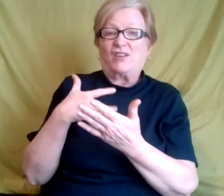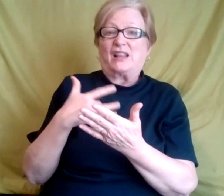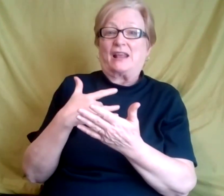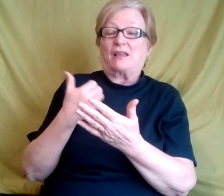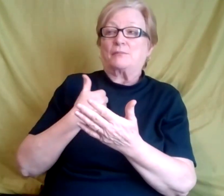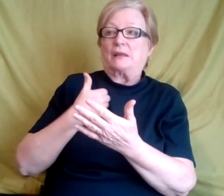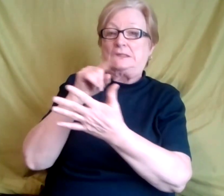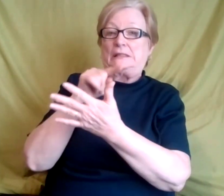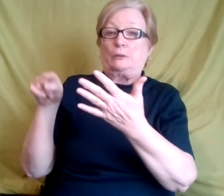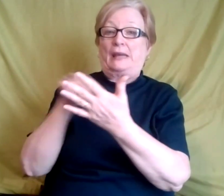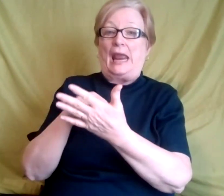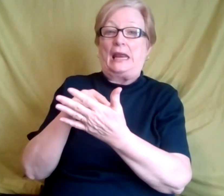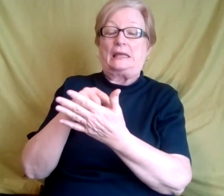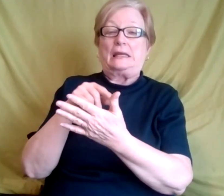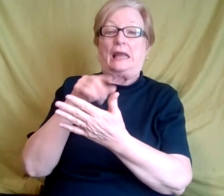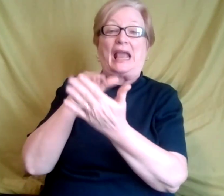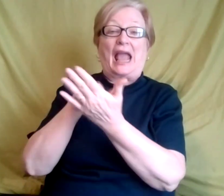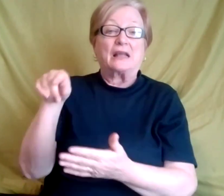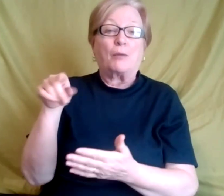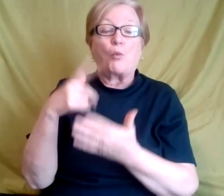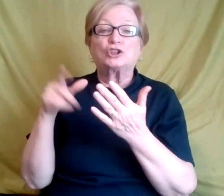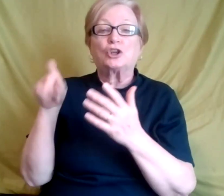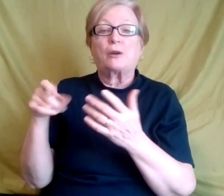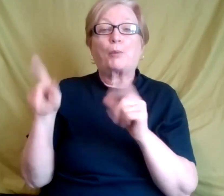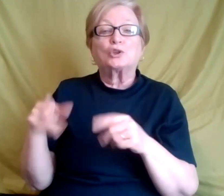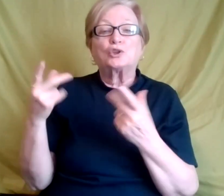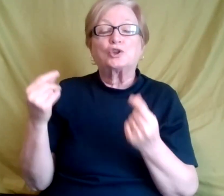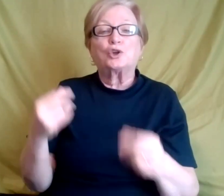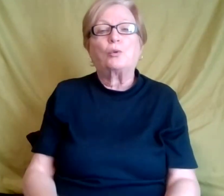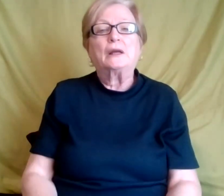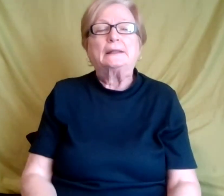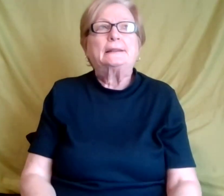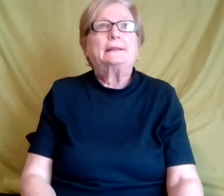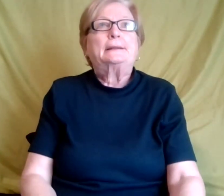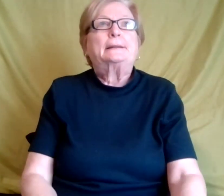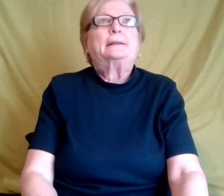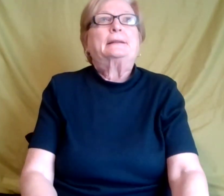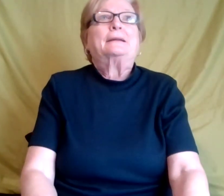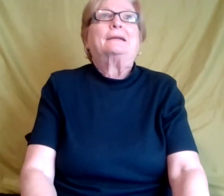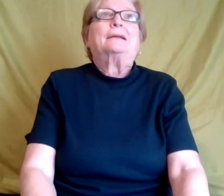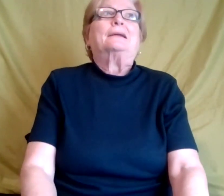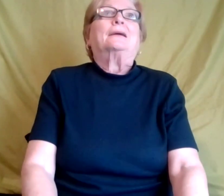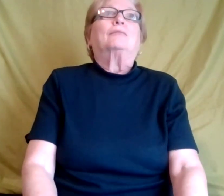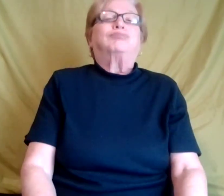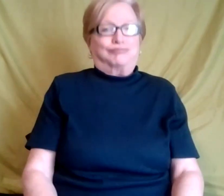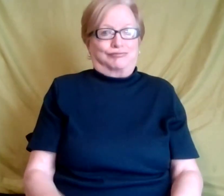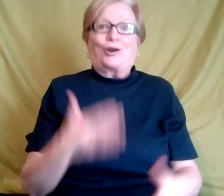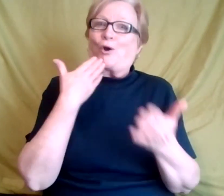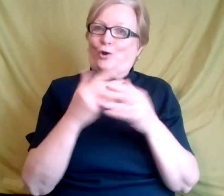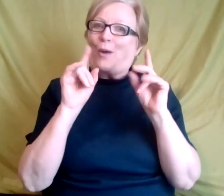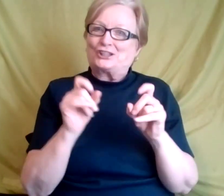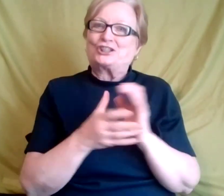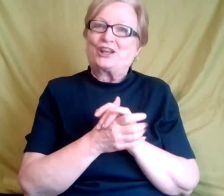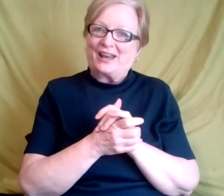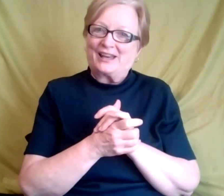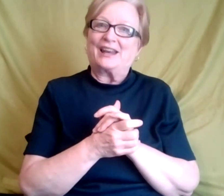What should a person do? Well, um, that's, that, that's a very good question. And I